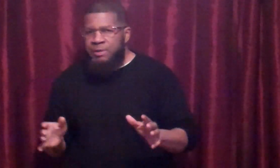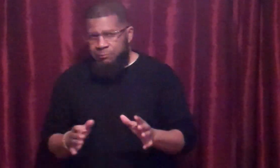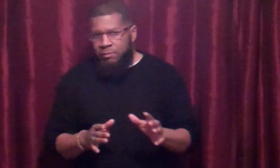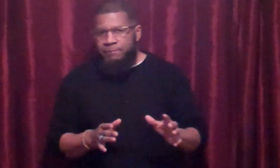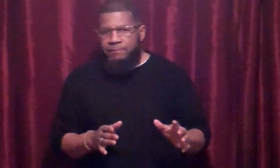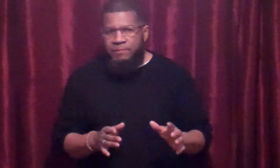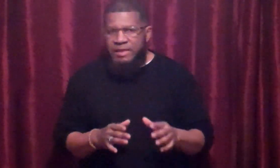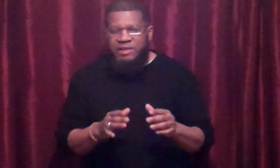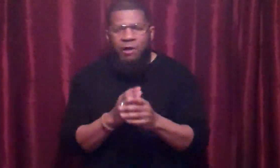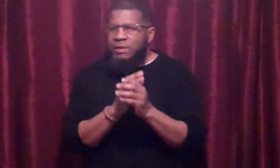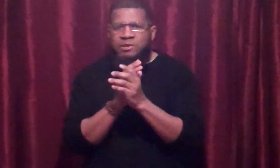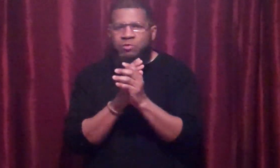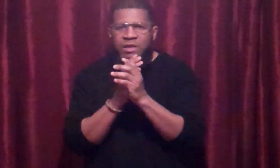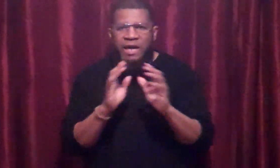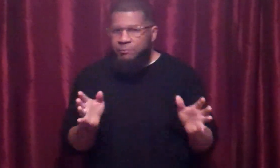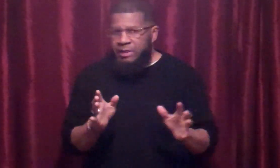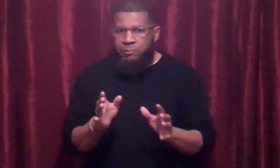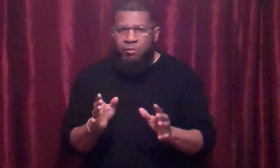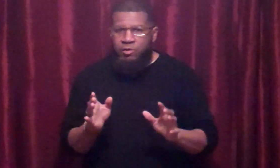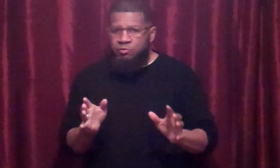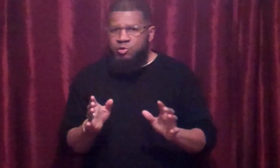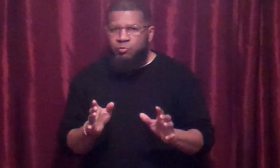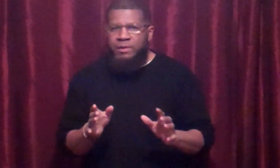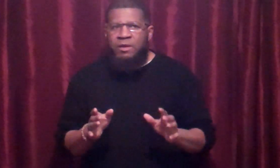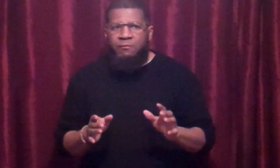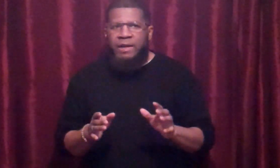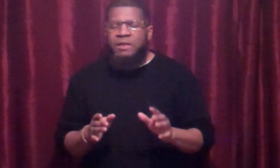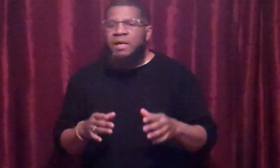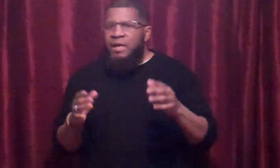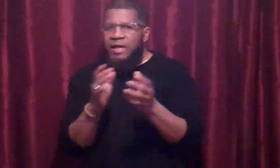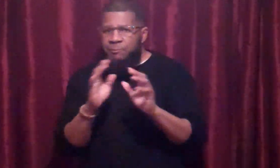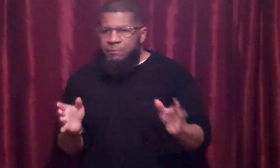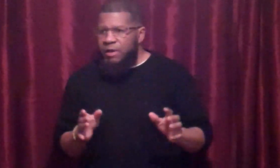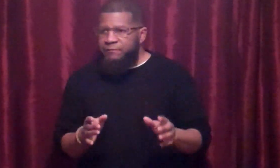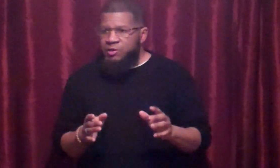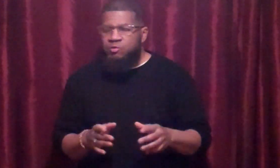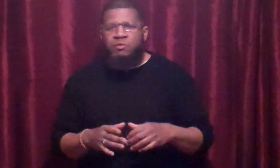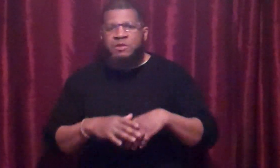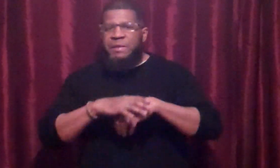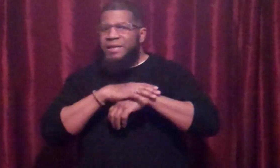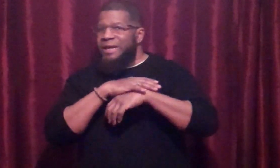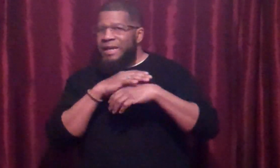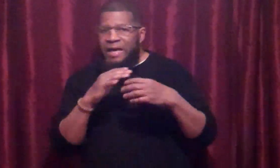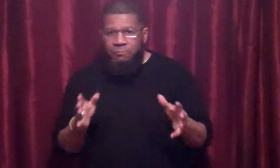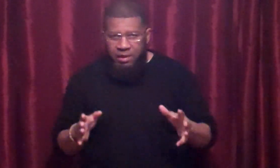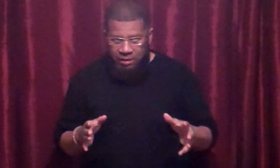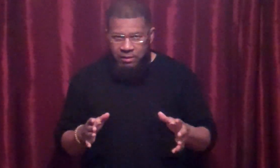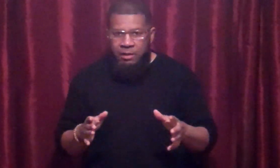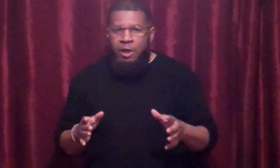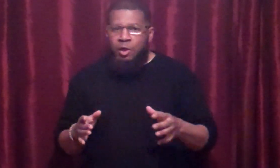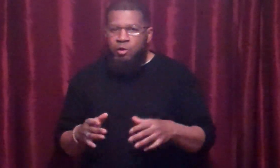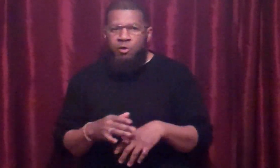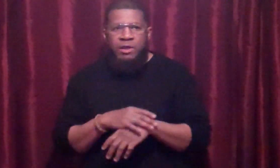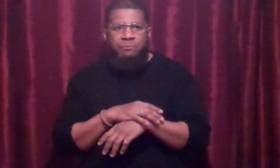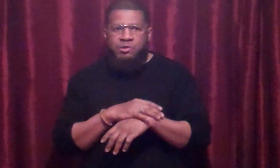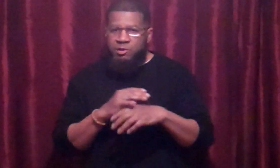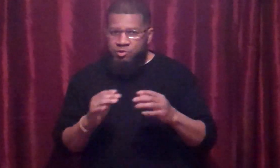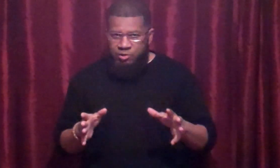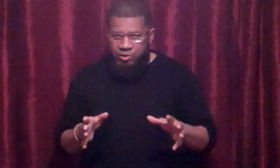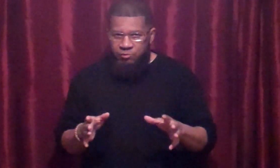people. That's how it is with a lot of people on YouTube, right? A lot of people have an issue. You spend a lot of money learning Brazilian Jiu-Jitsu,